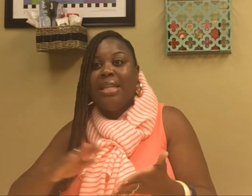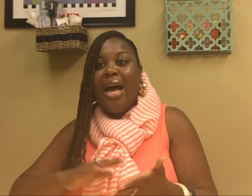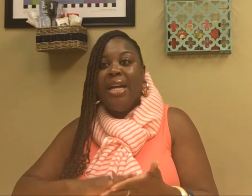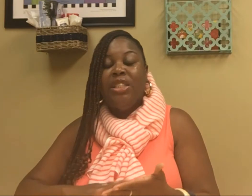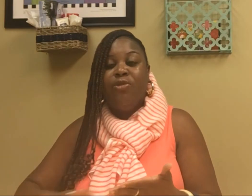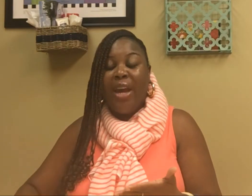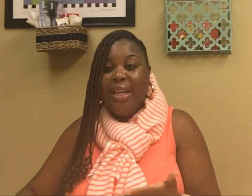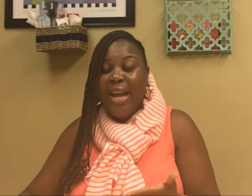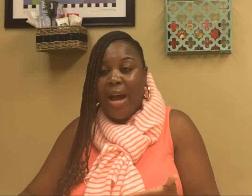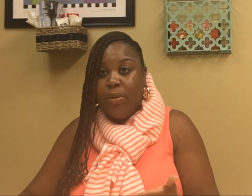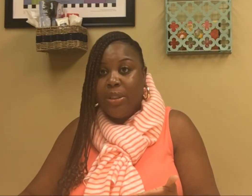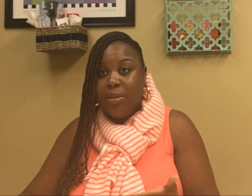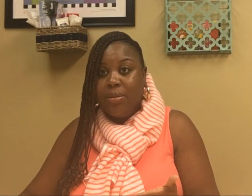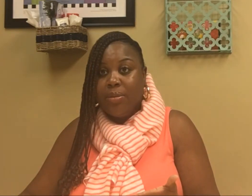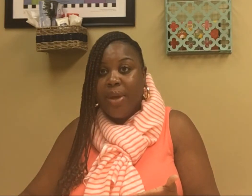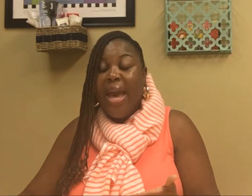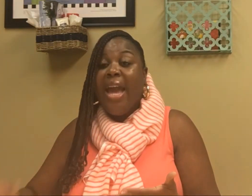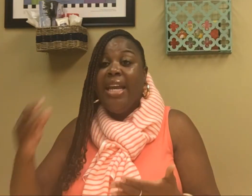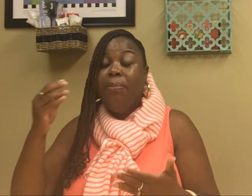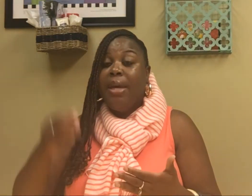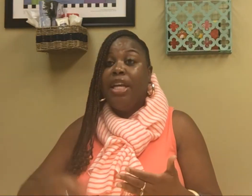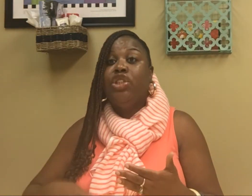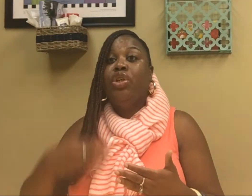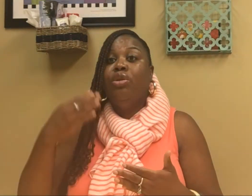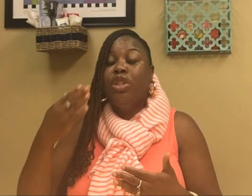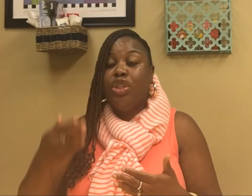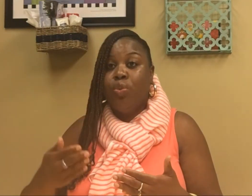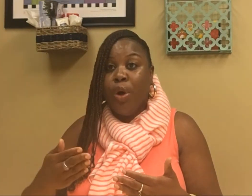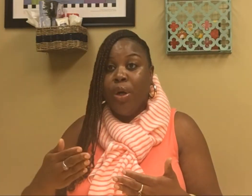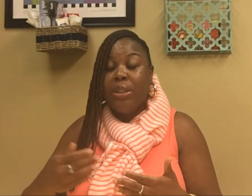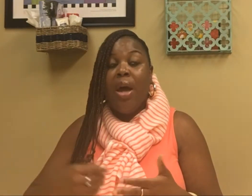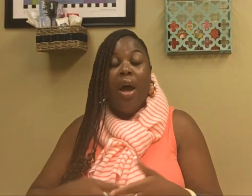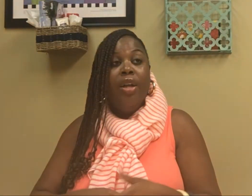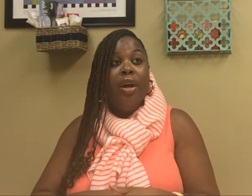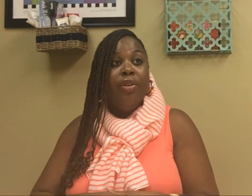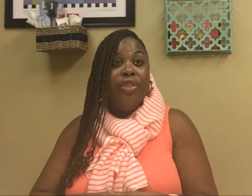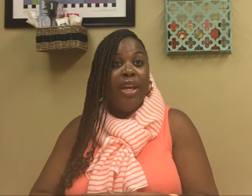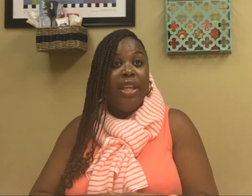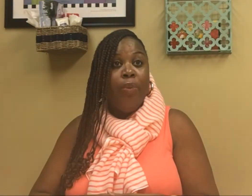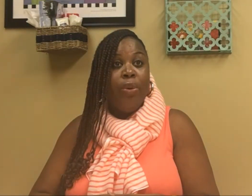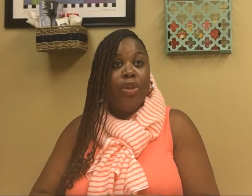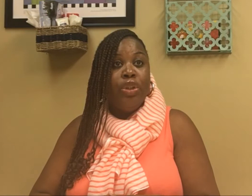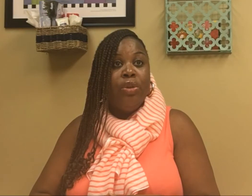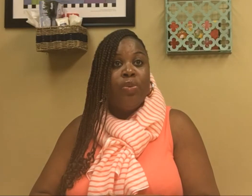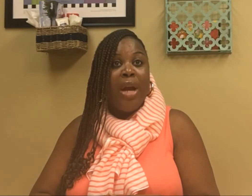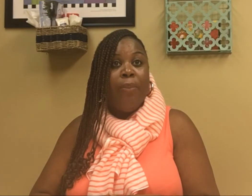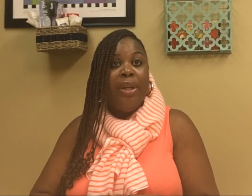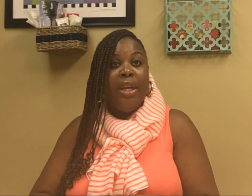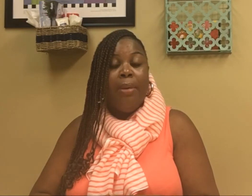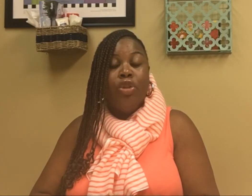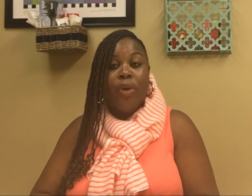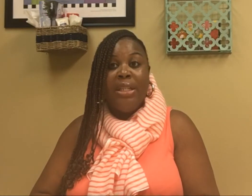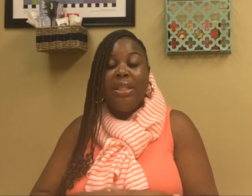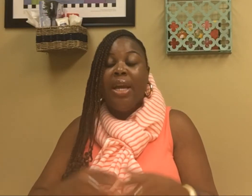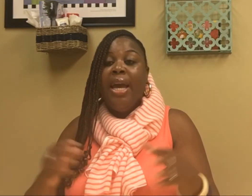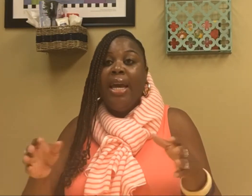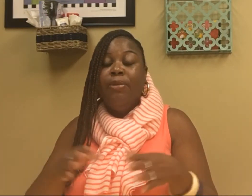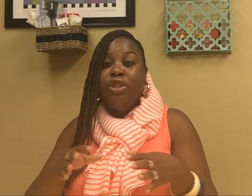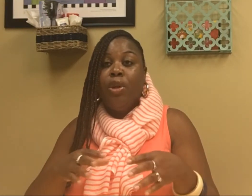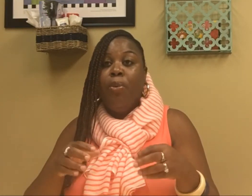signs faded out and he began to use his words. Another thing that we would do is when I would get him dressed and he was to the